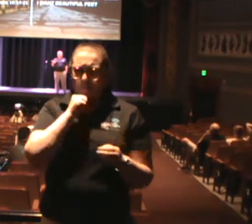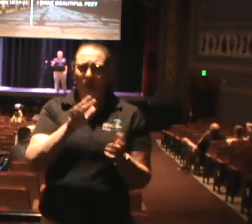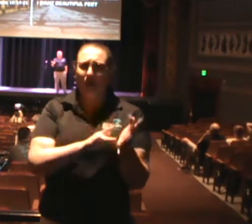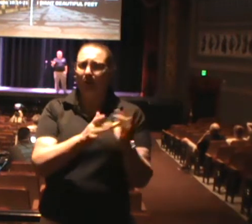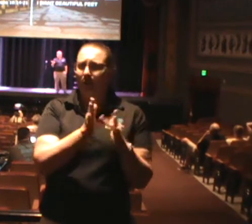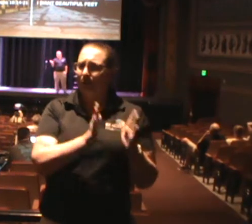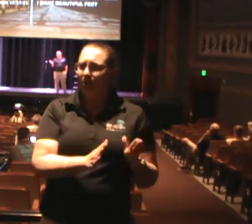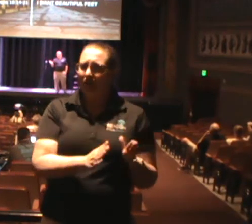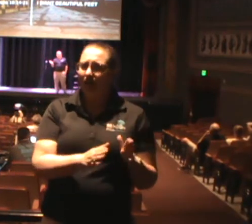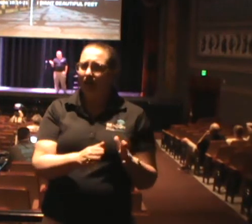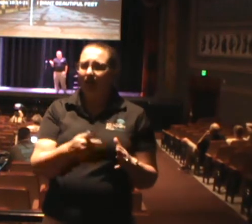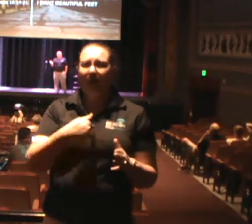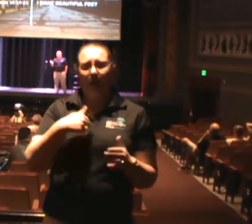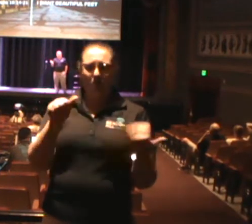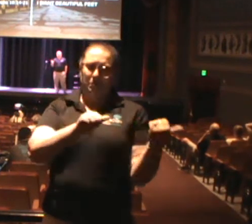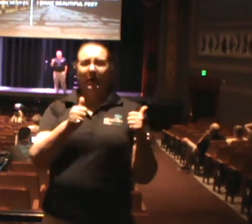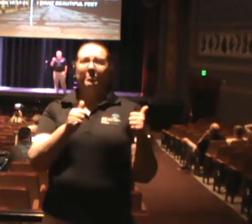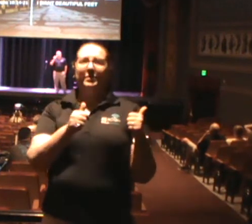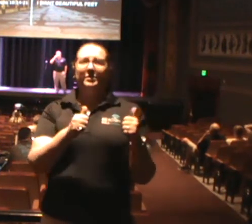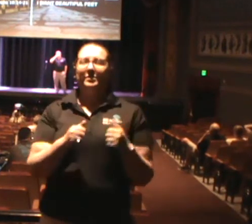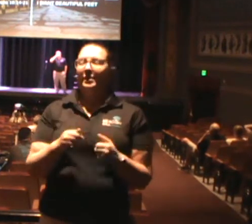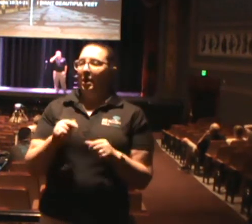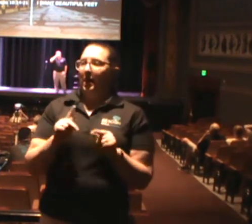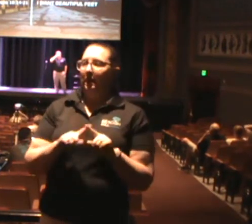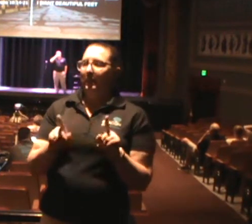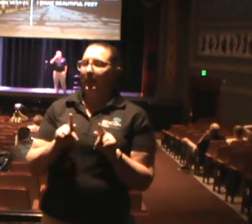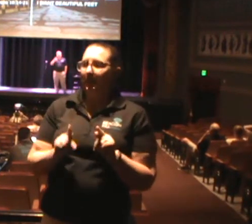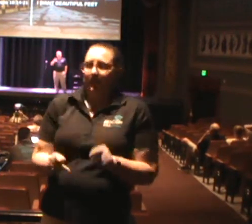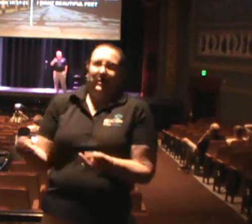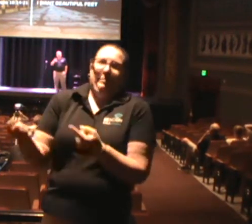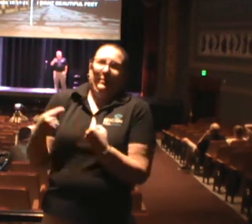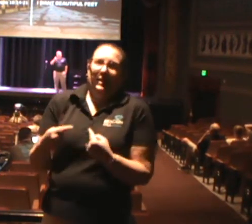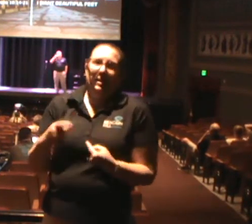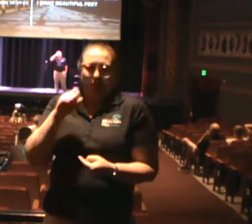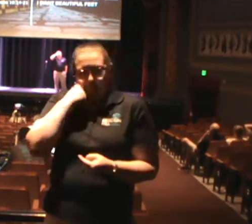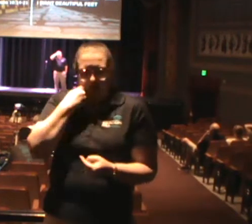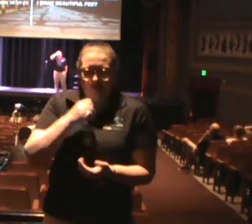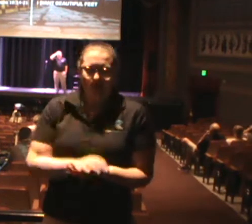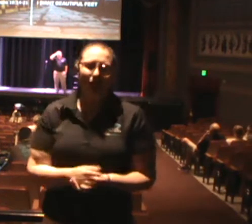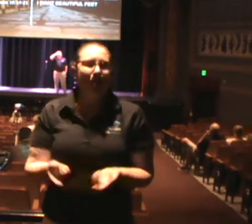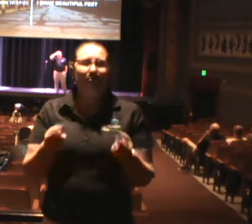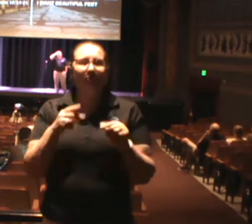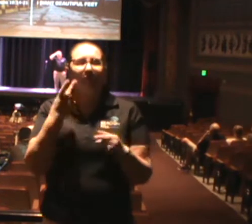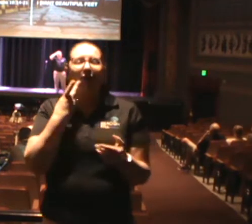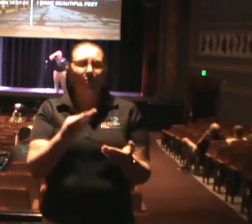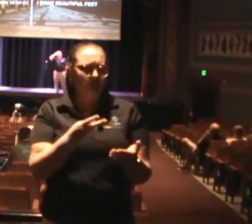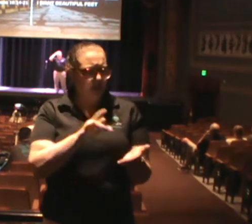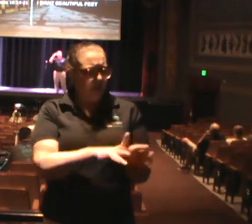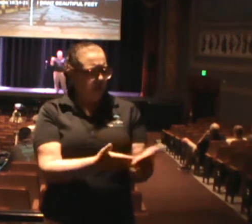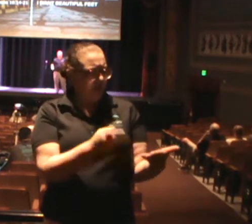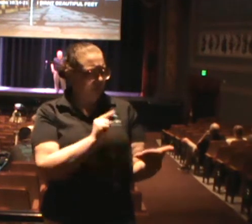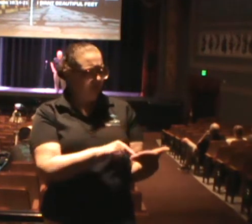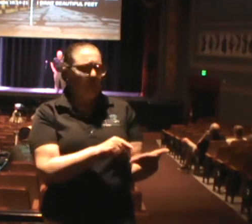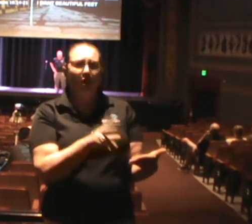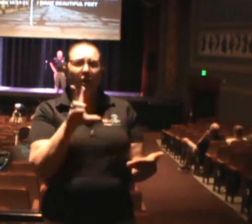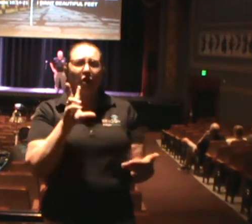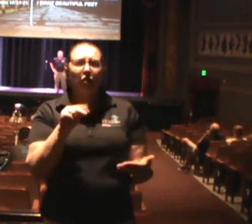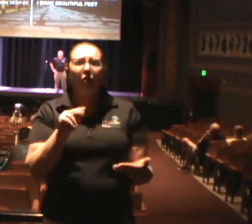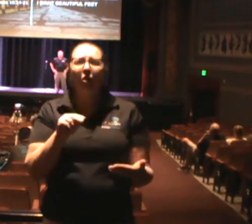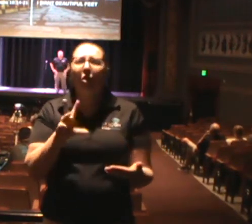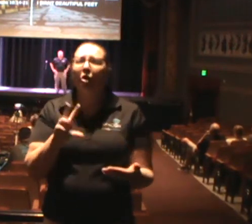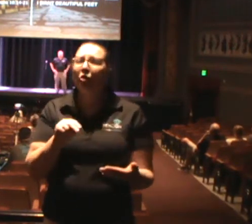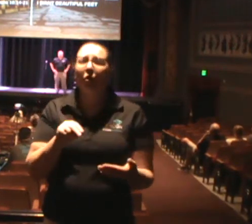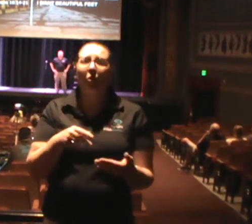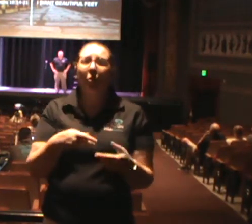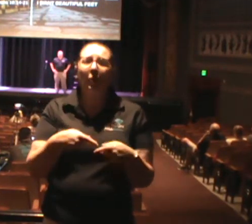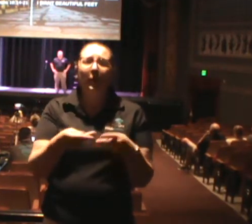But it brought them in the doors, and that was kind of cool. So, when I look at the Bible, you know that nowhere in the Bible do they have sermon titles above